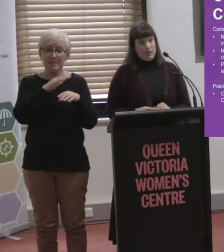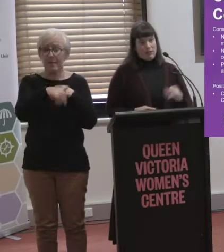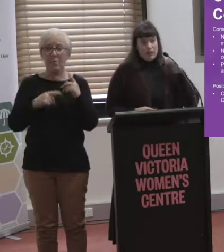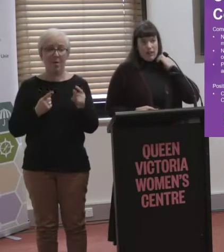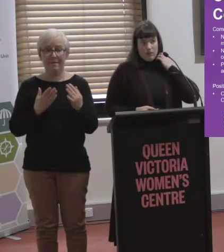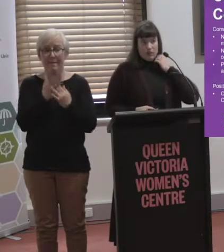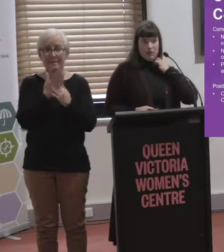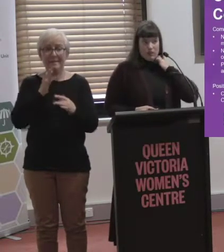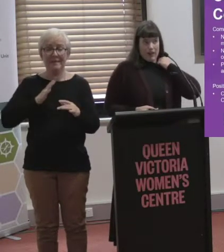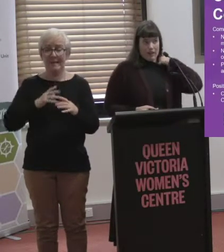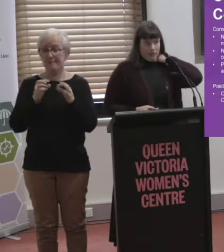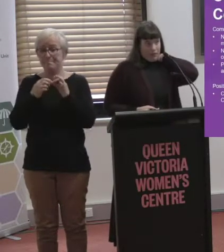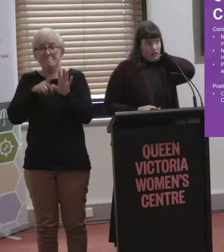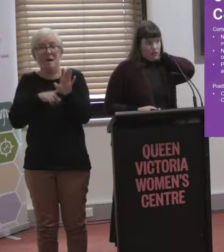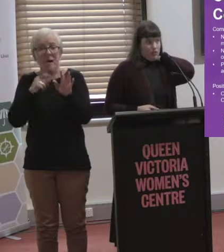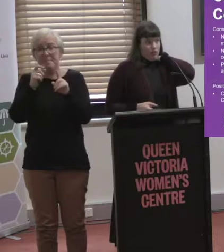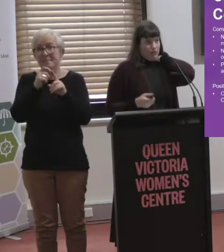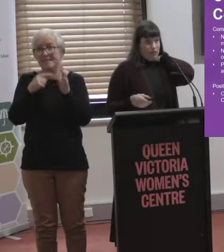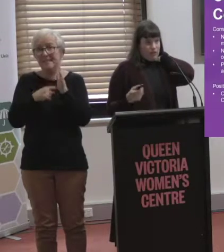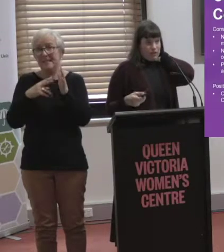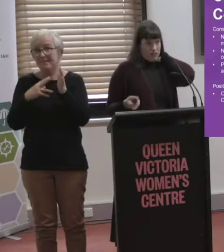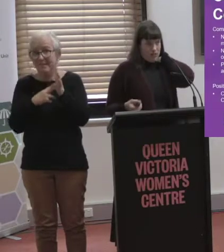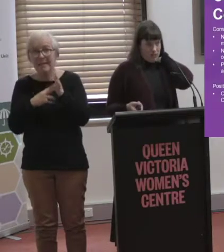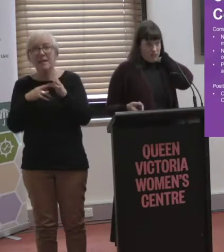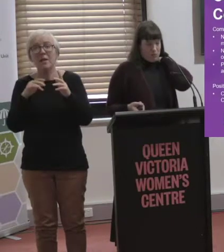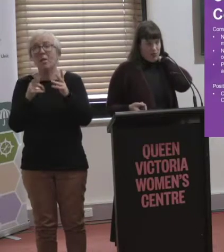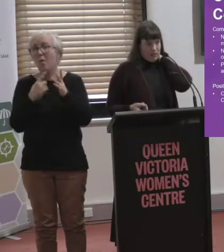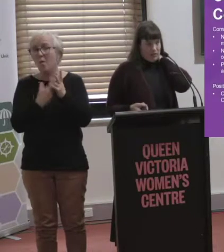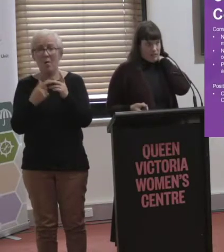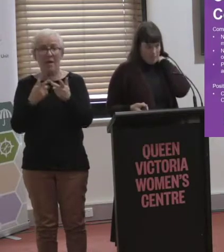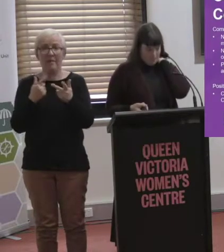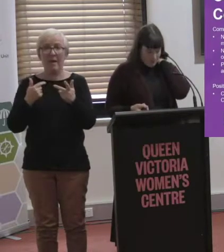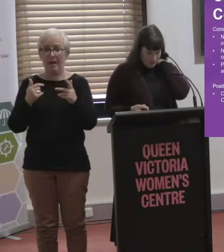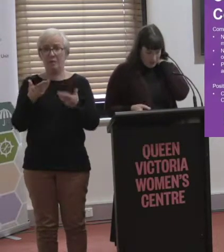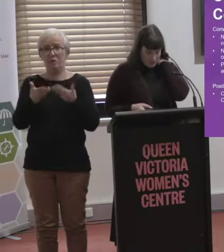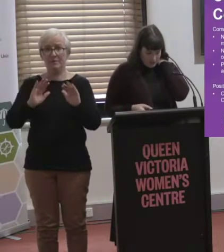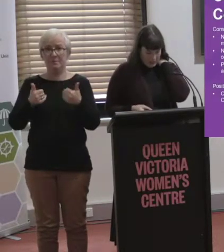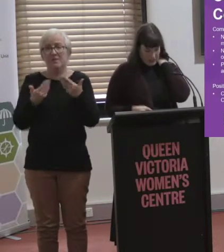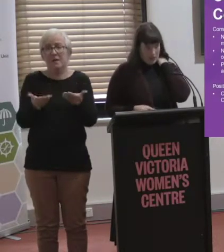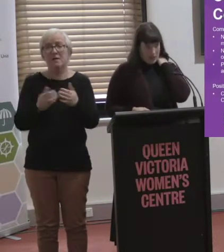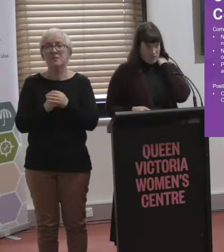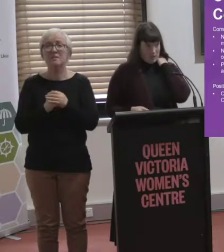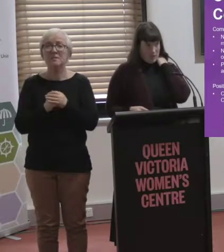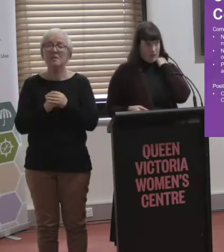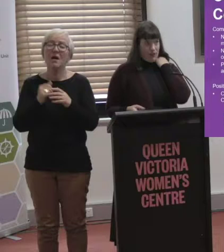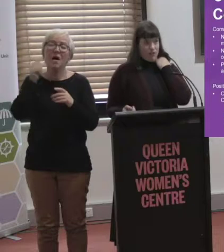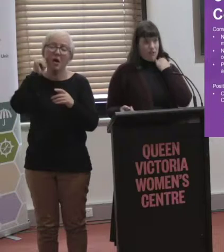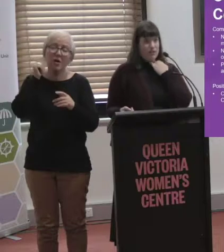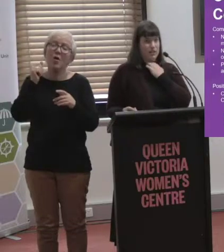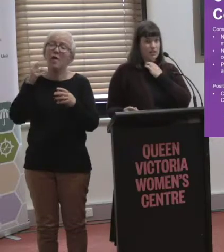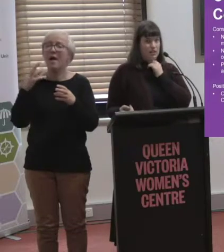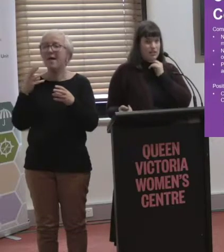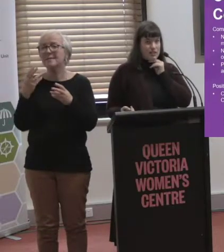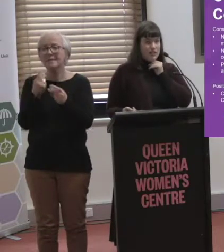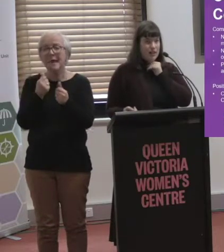PTV or VLINE or the various service providers. Obviously, there is consultation. We know that the